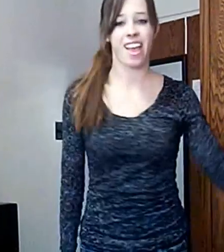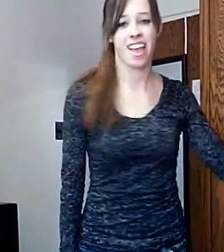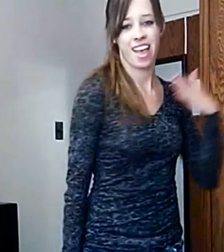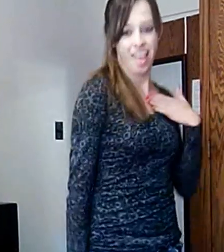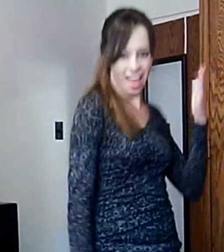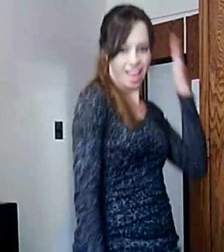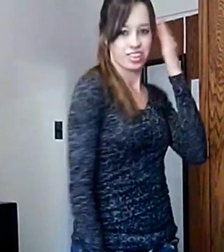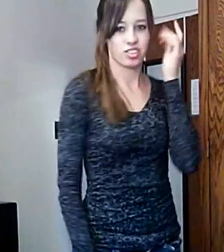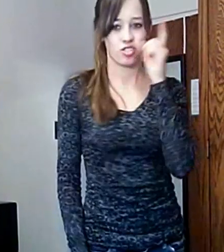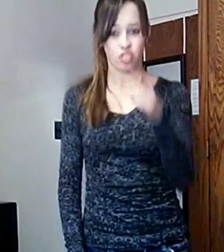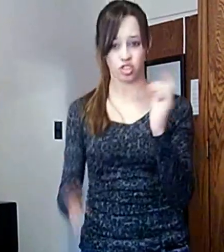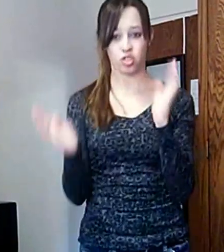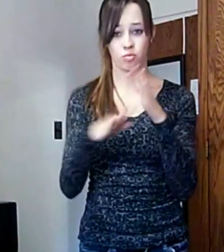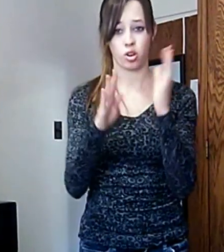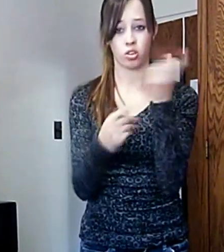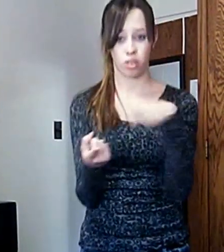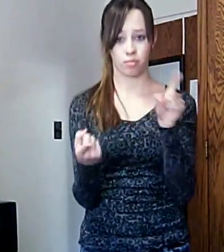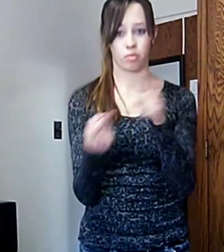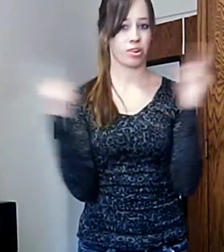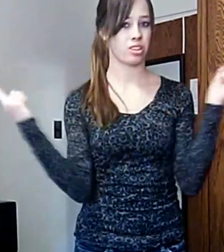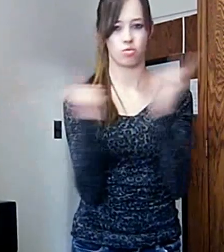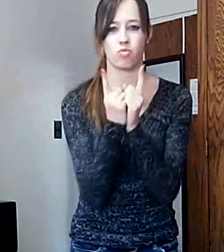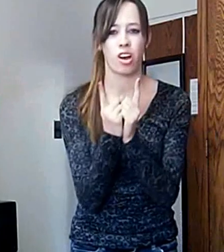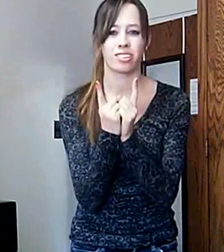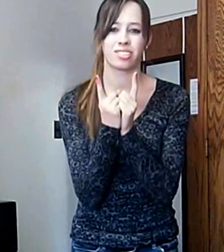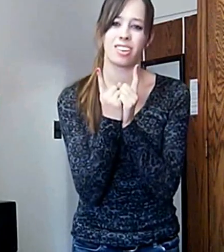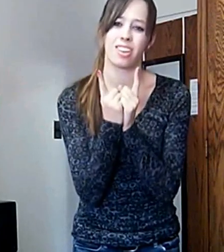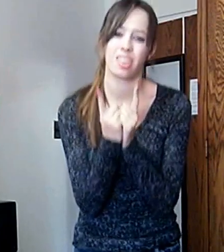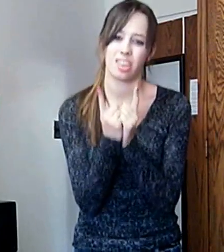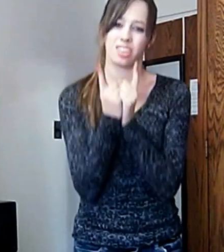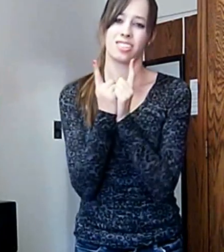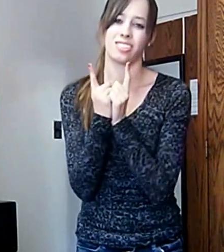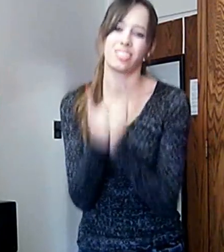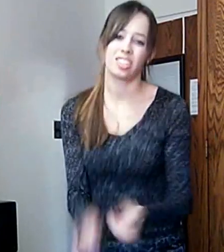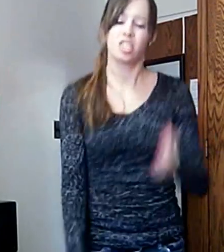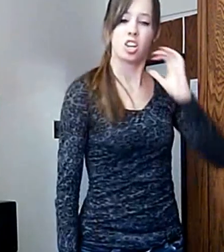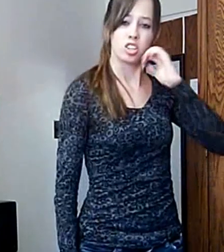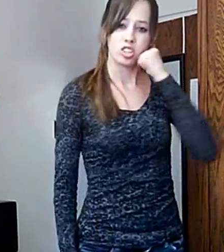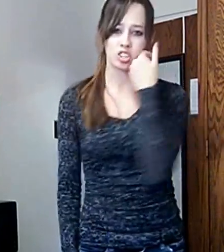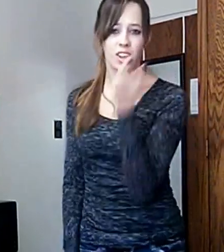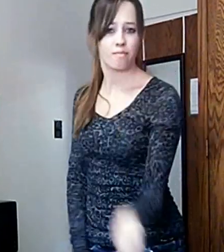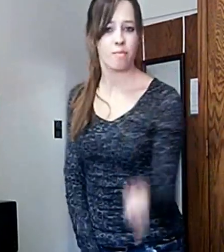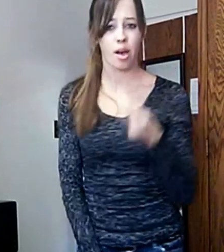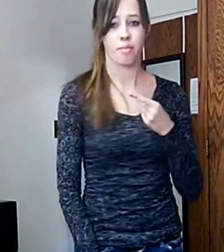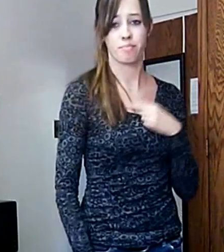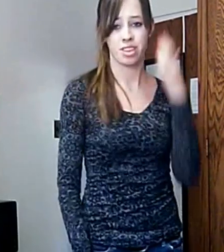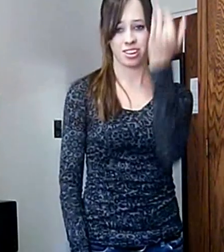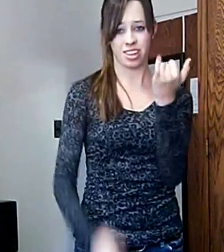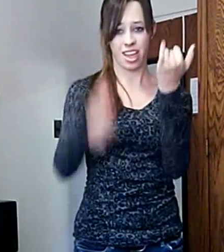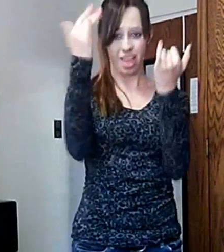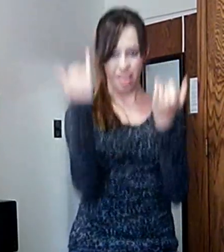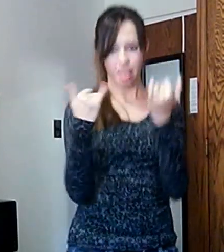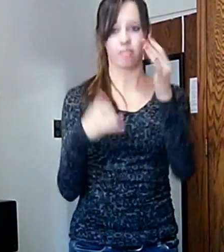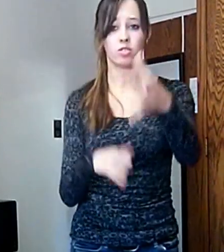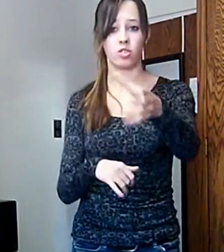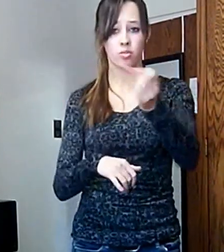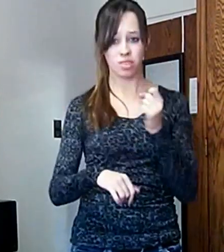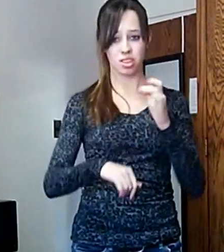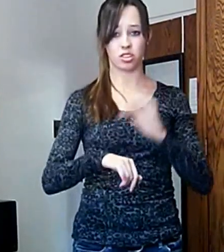I knew you were trouble when you walked in So shame on me now, blew me